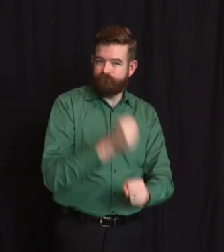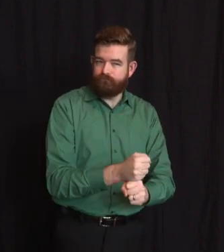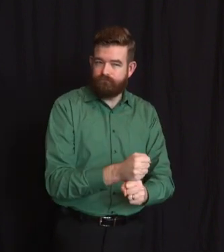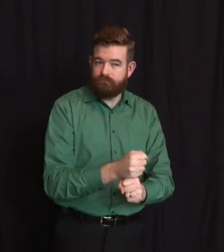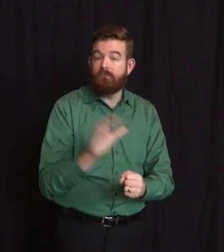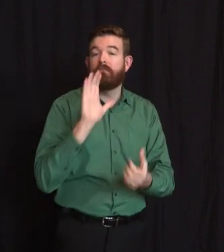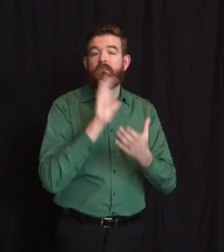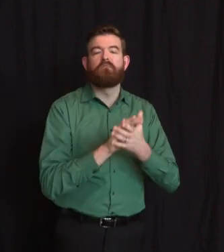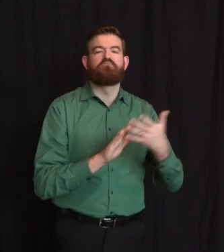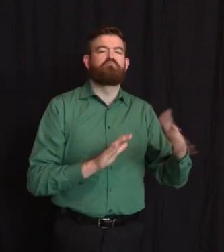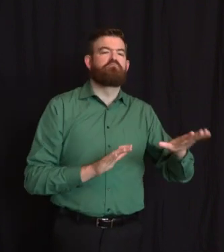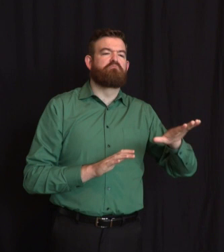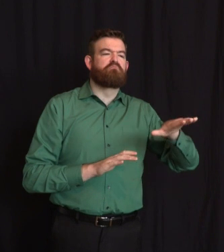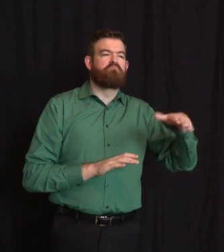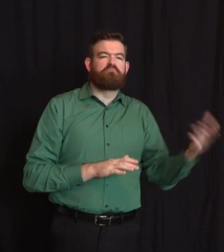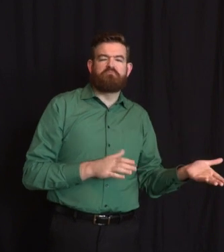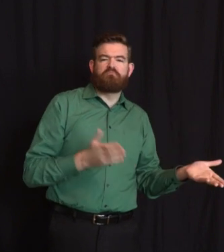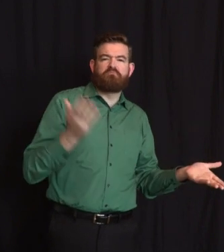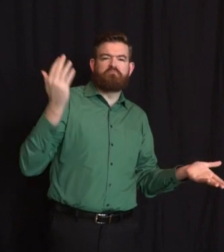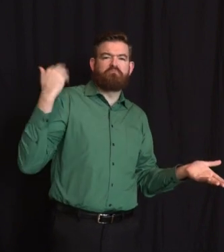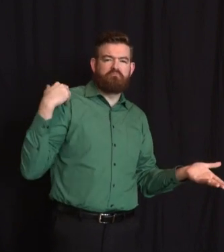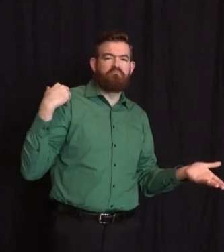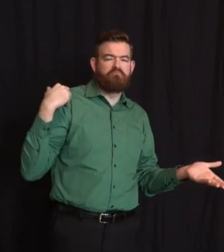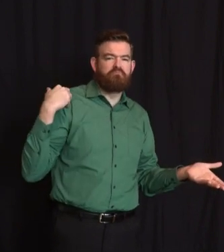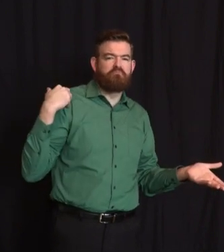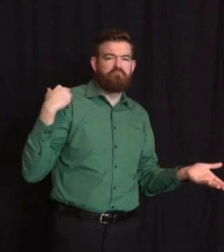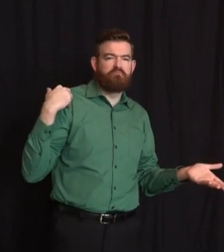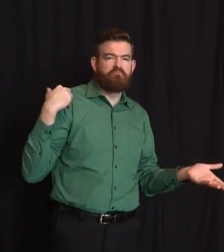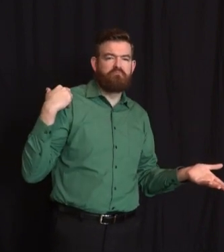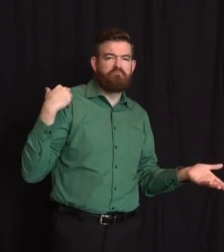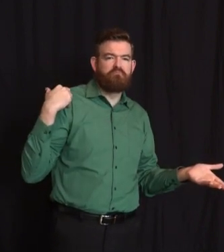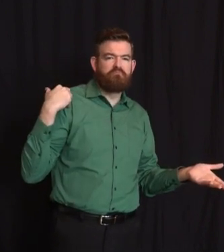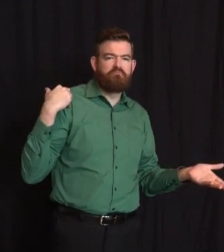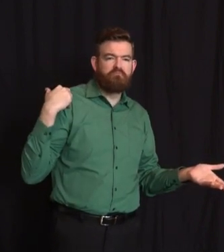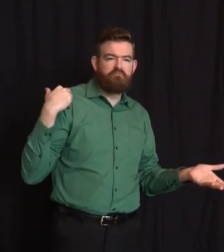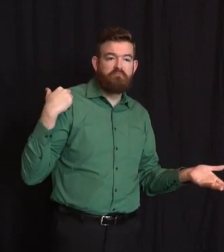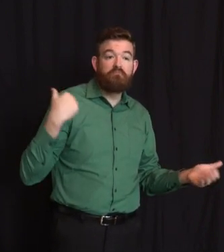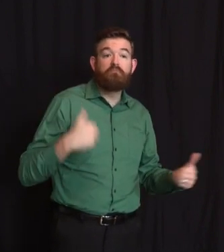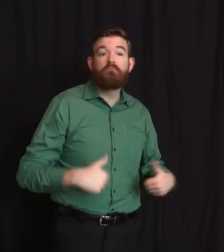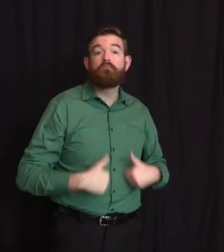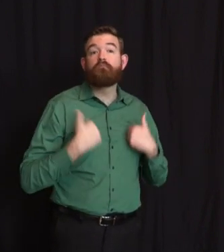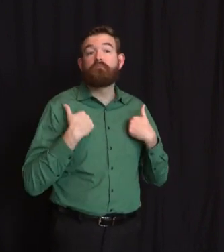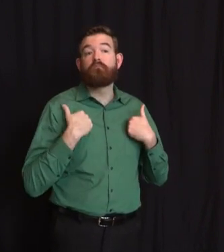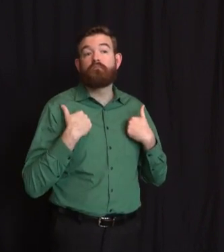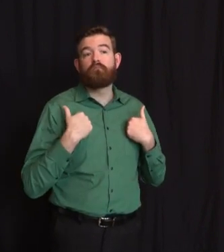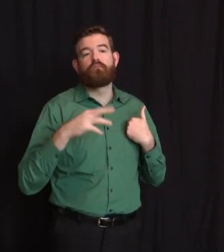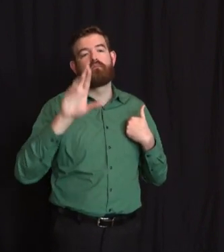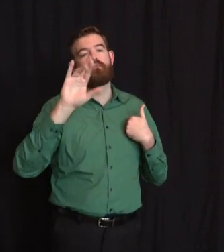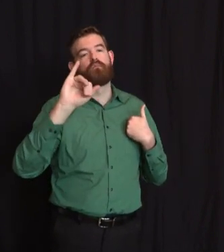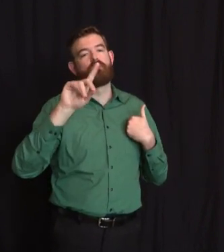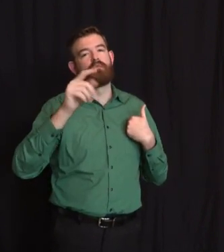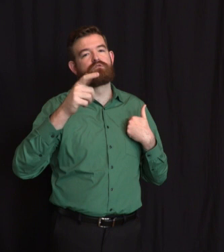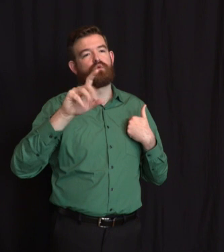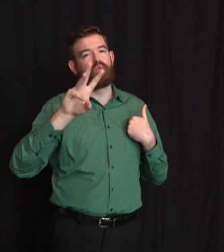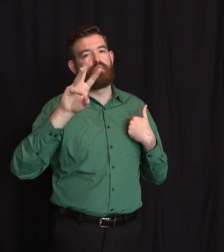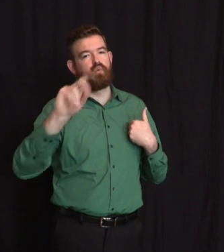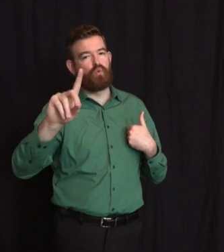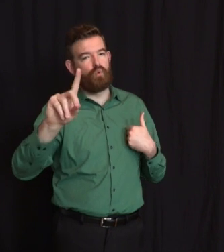in Ridgewood in 1975, and he called New Jersey home for the rest of his life. He was, among other things, an expert